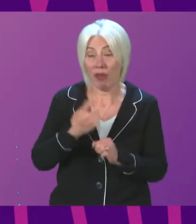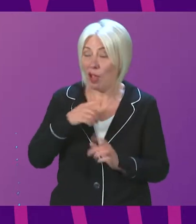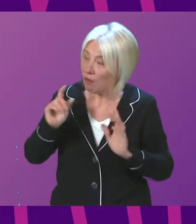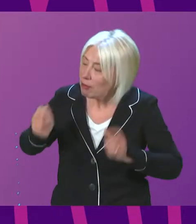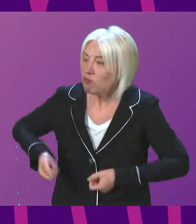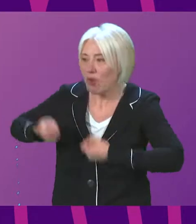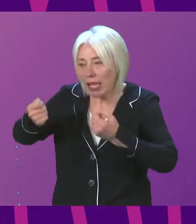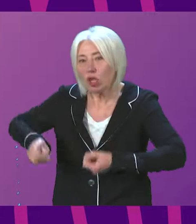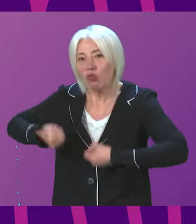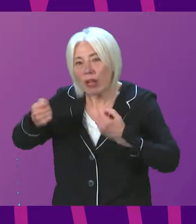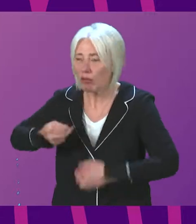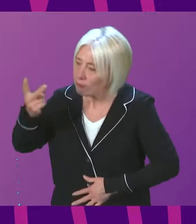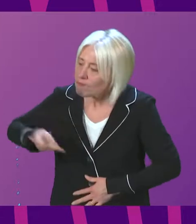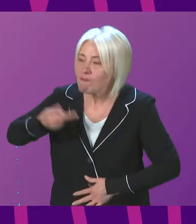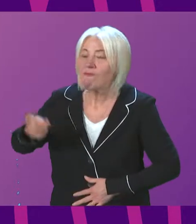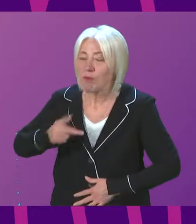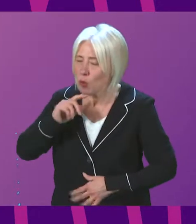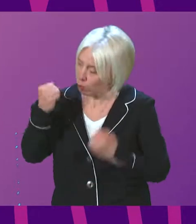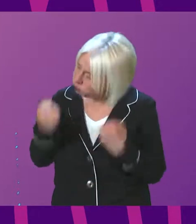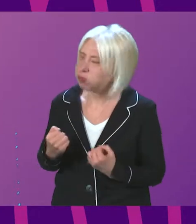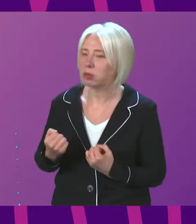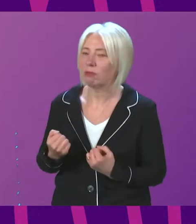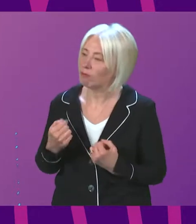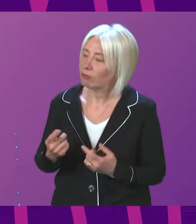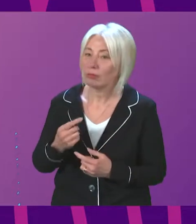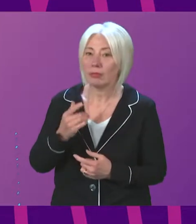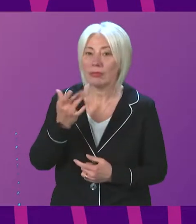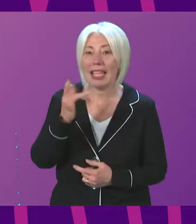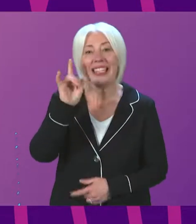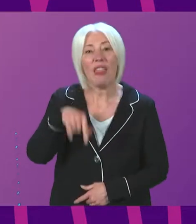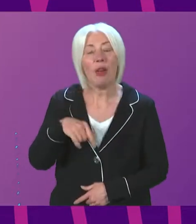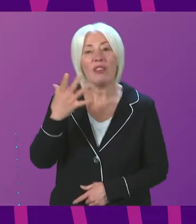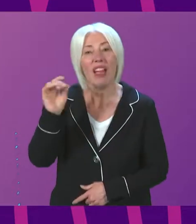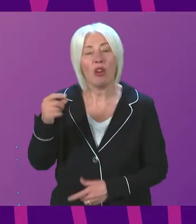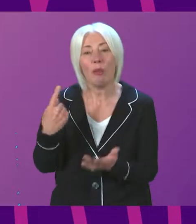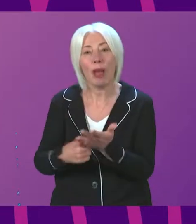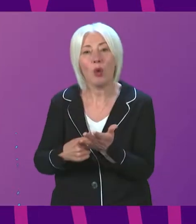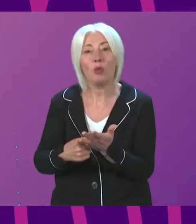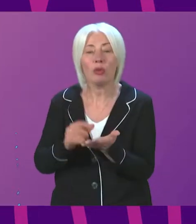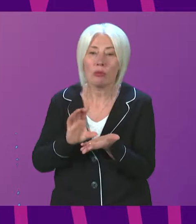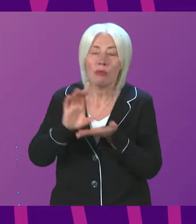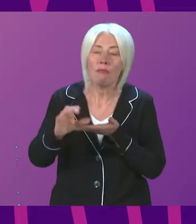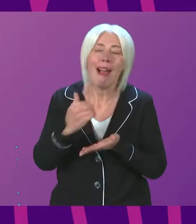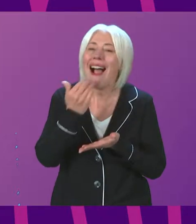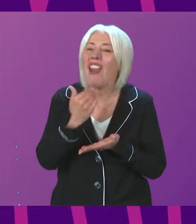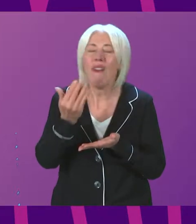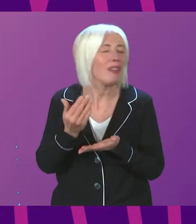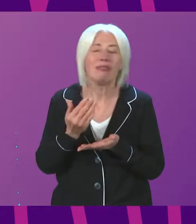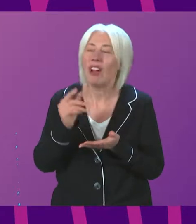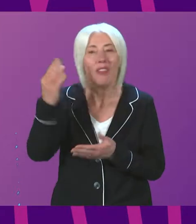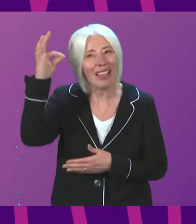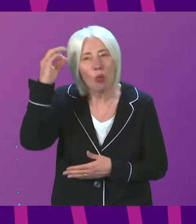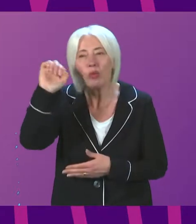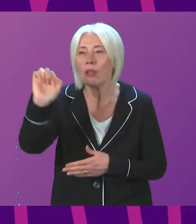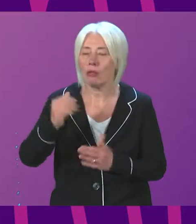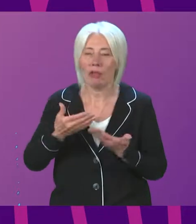and will continue to do so in the strongest terms the £10,500 per person tariff does not provide adequate funding for local authorities and public